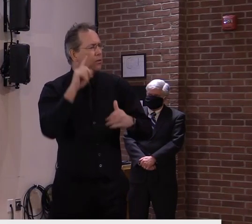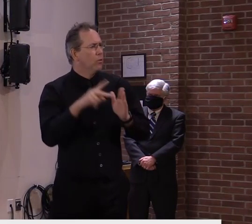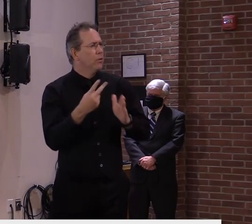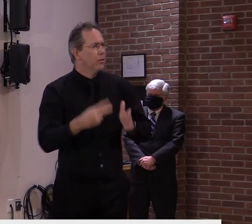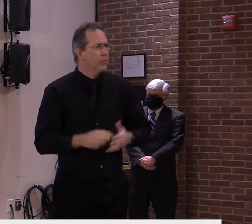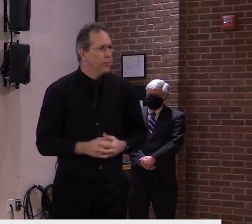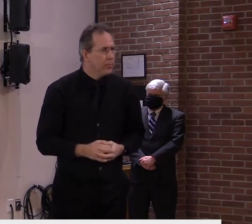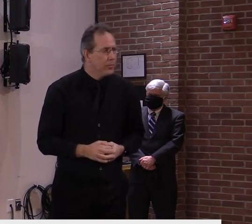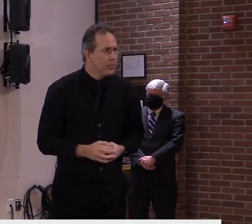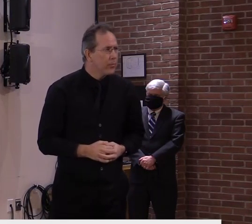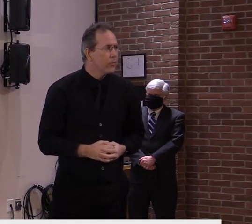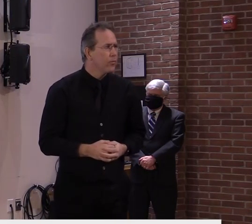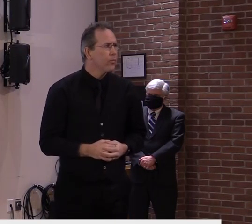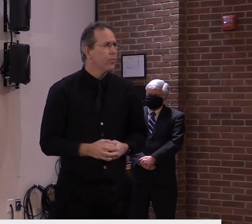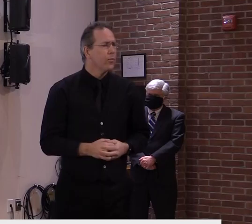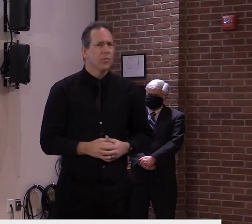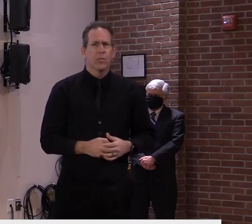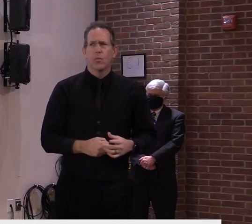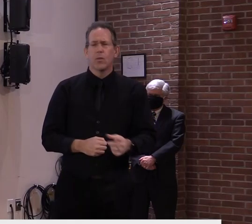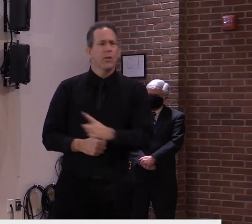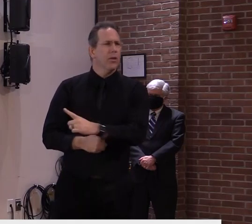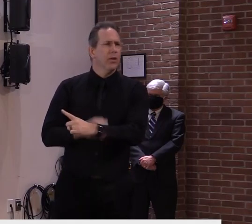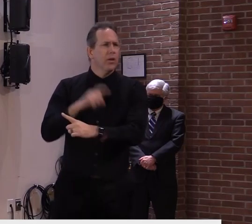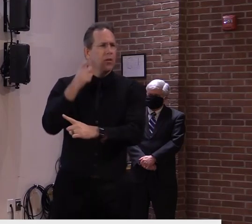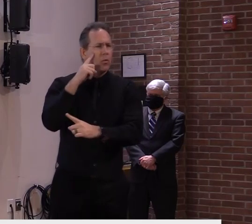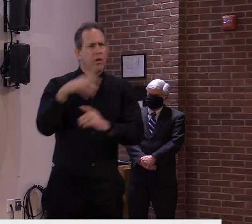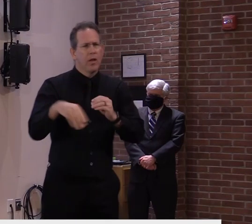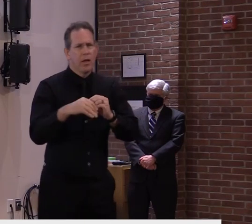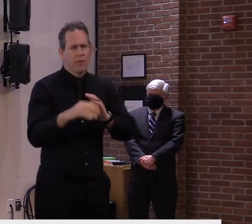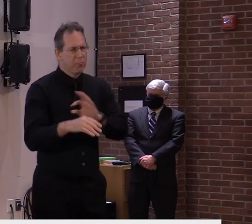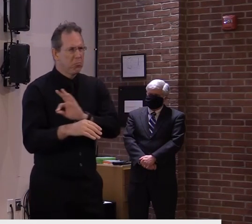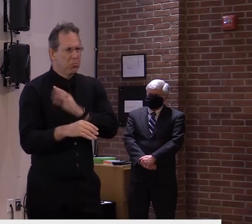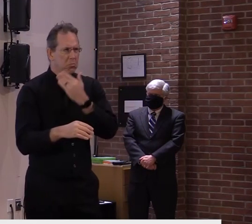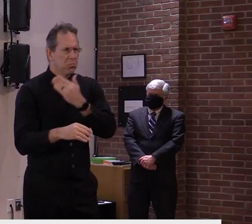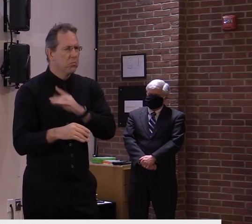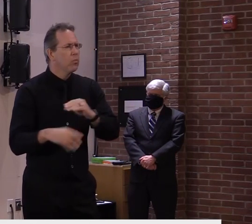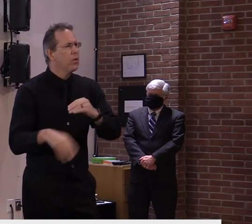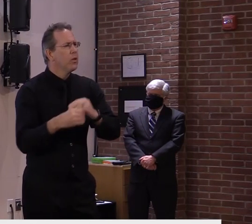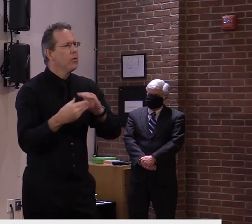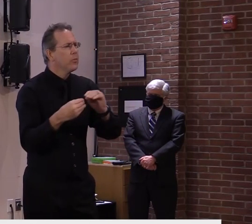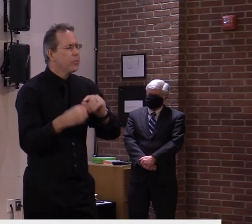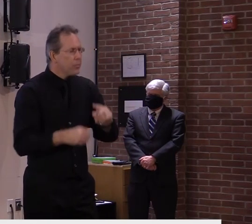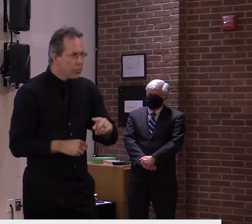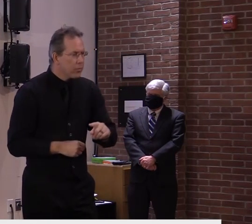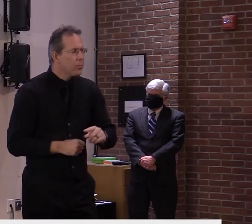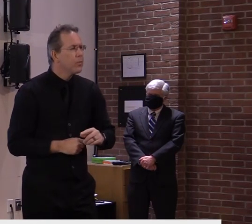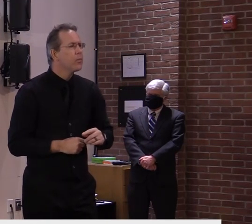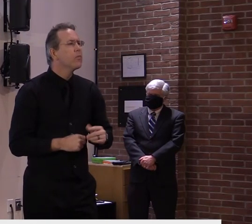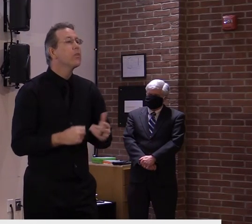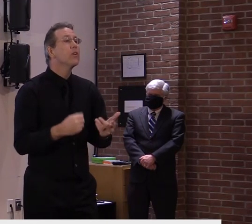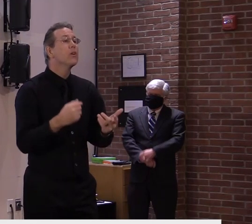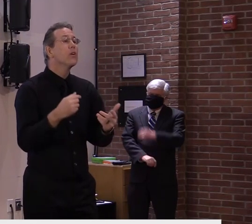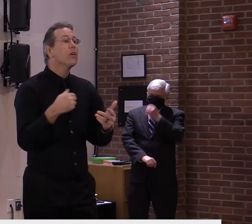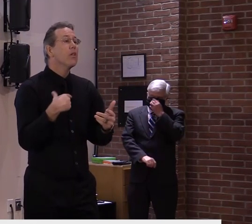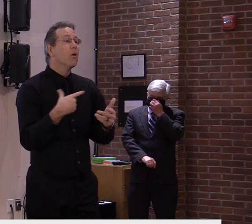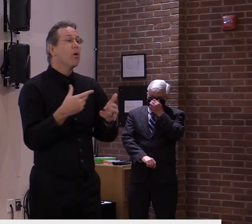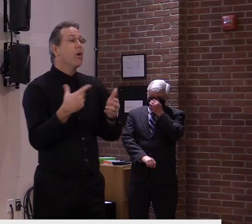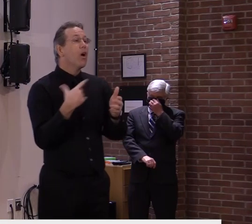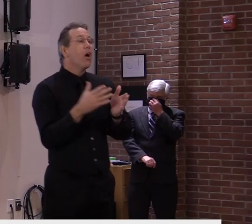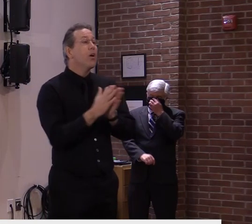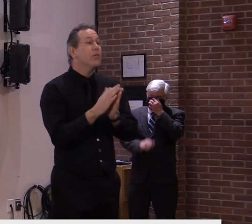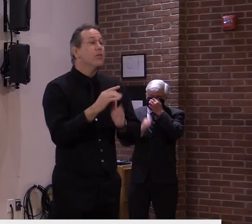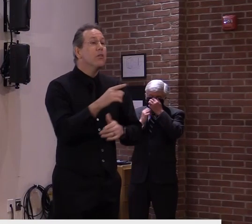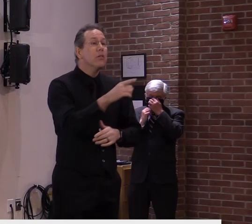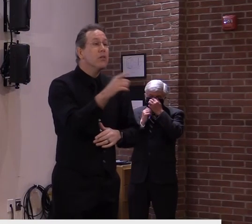As well, if I could go a little bit further with that, there was a request to use the Statehouse Lawn by a